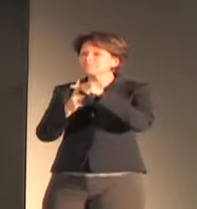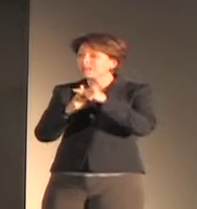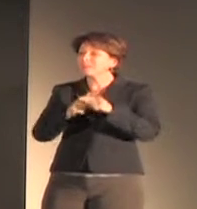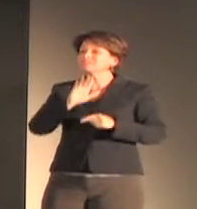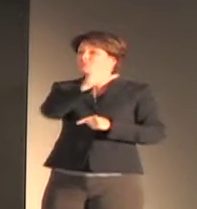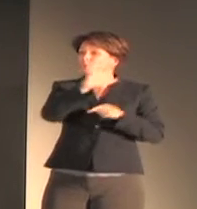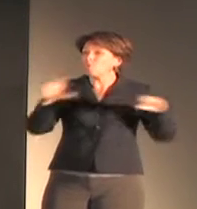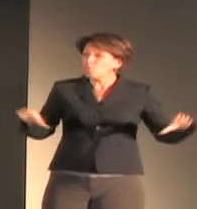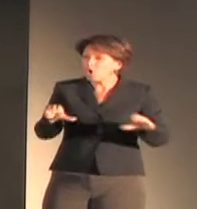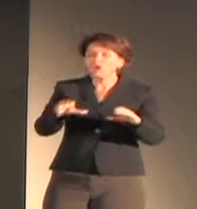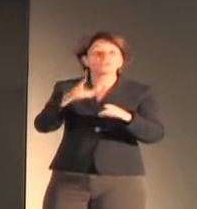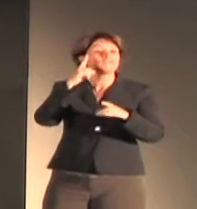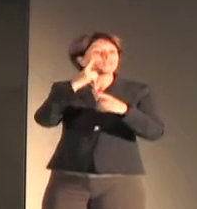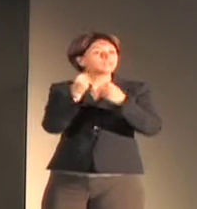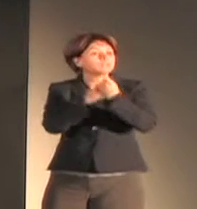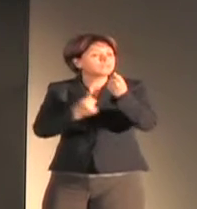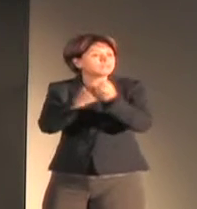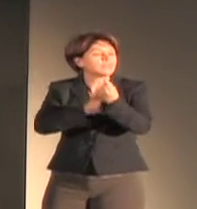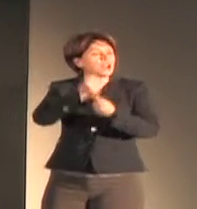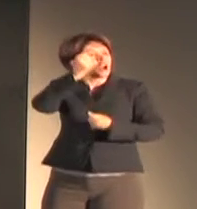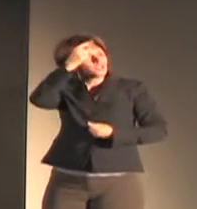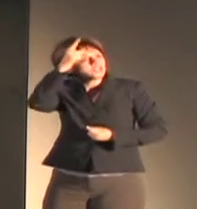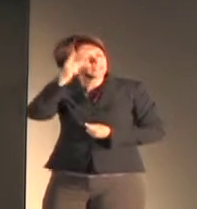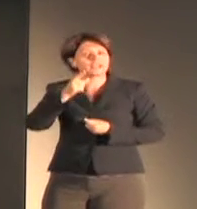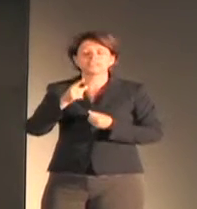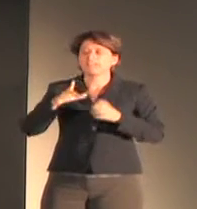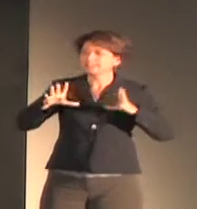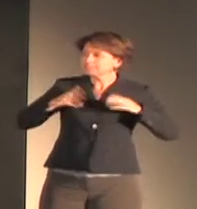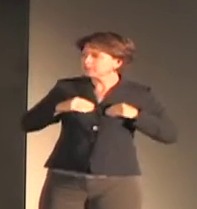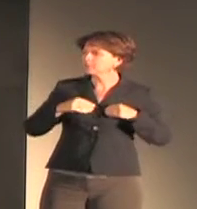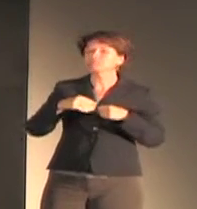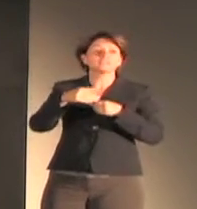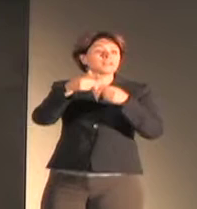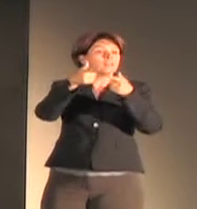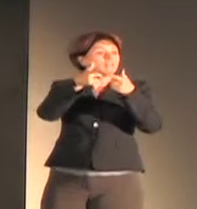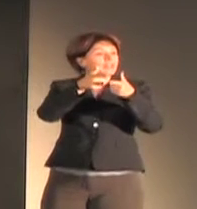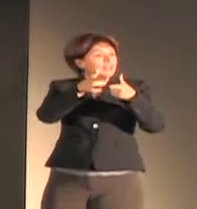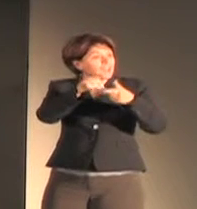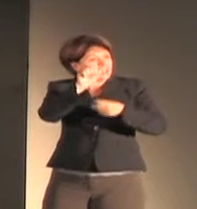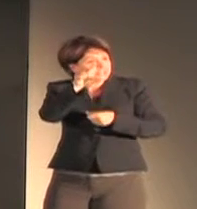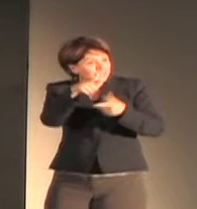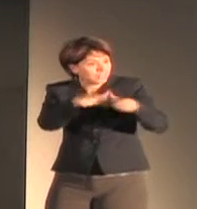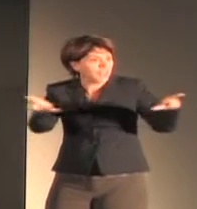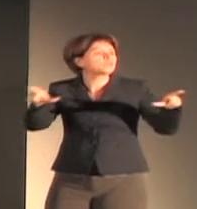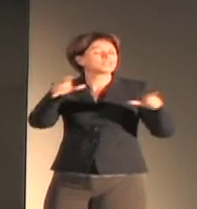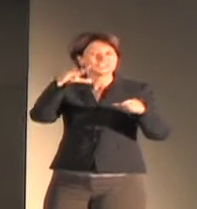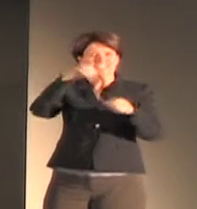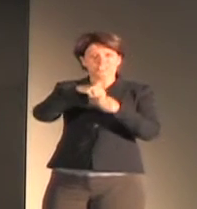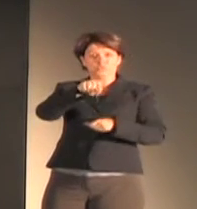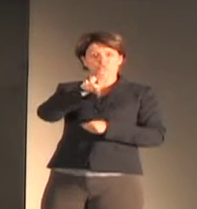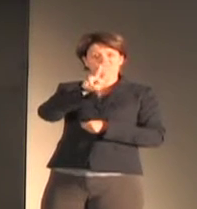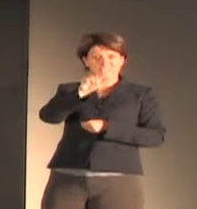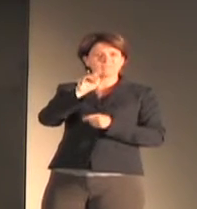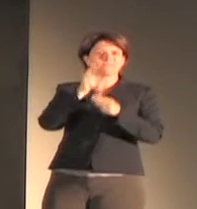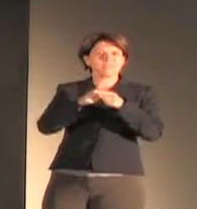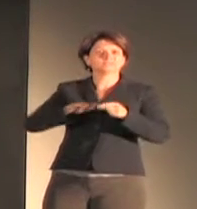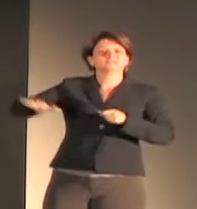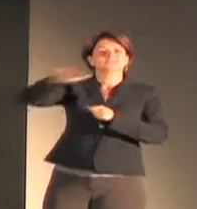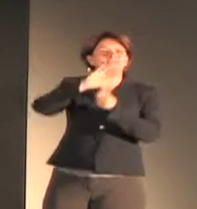language, and history within UVM and the broader community. I have the great honor tonight